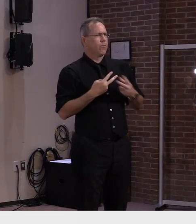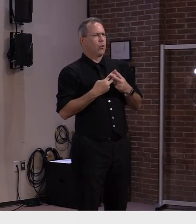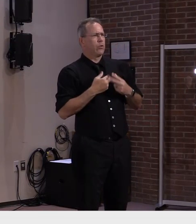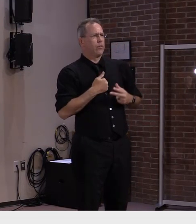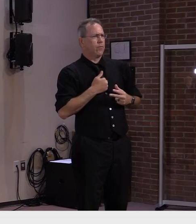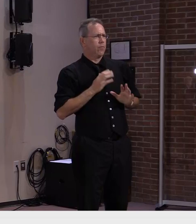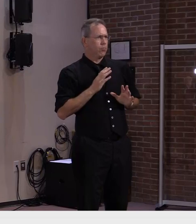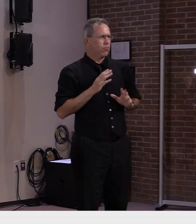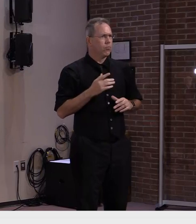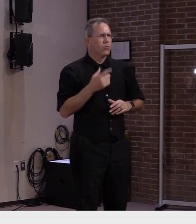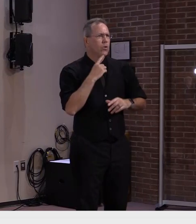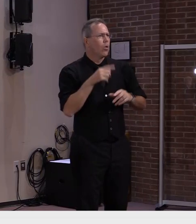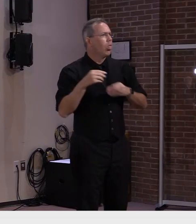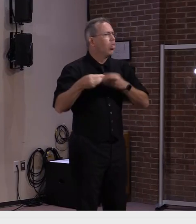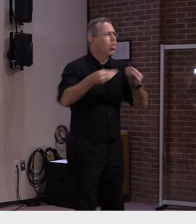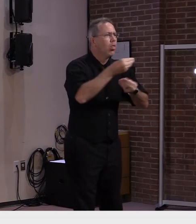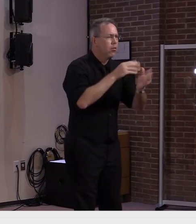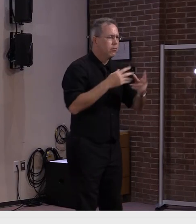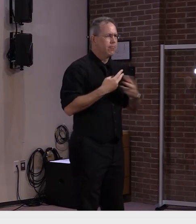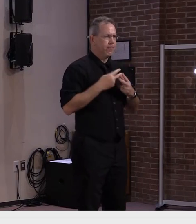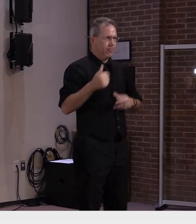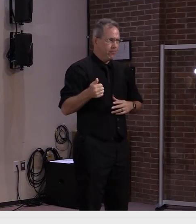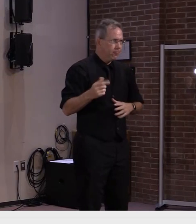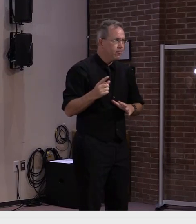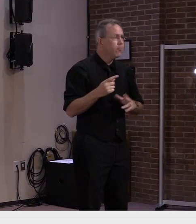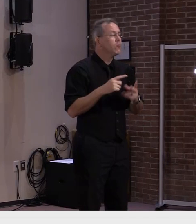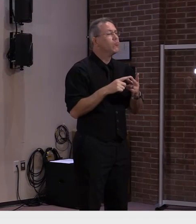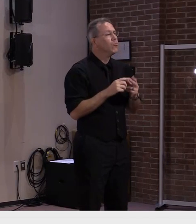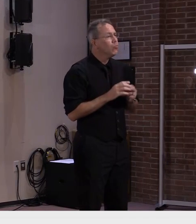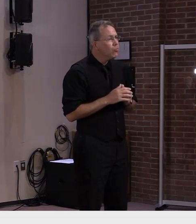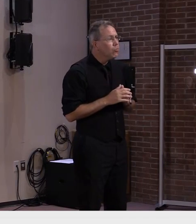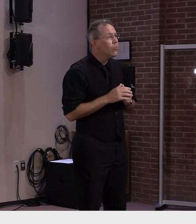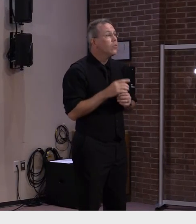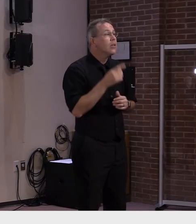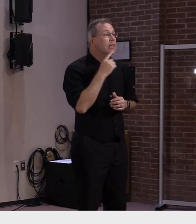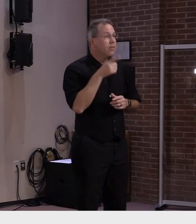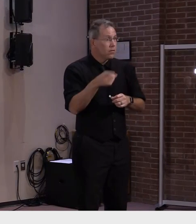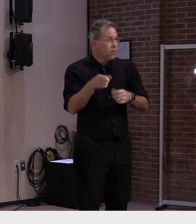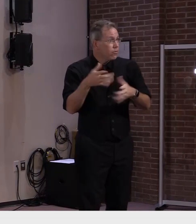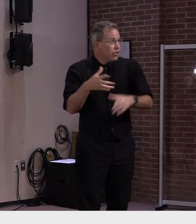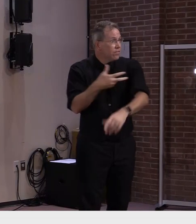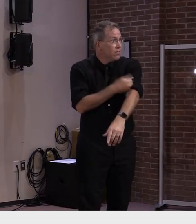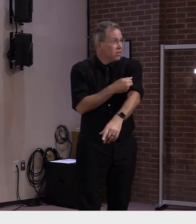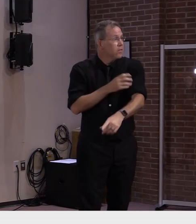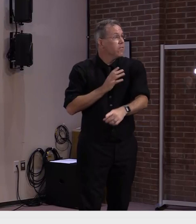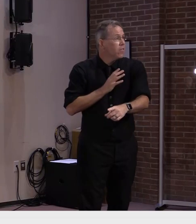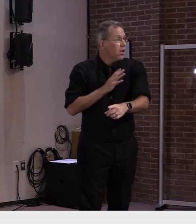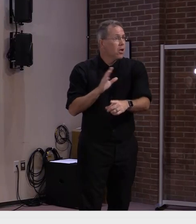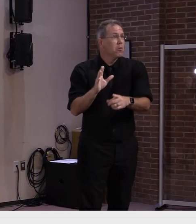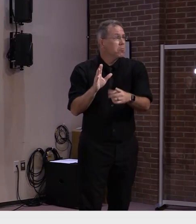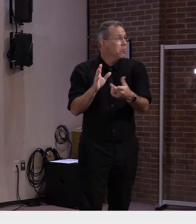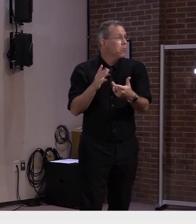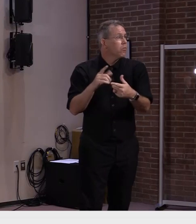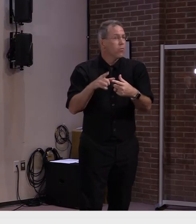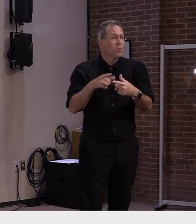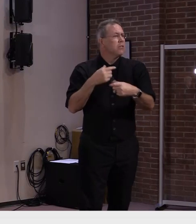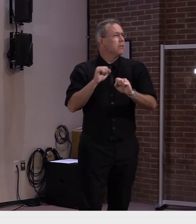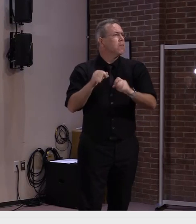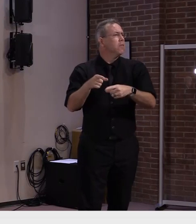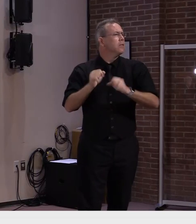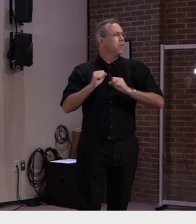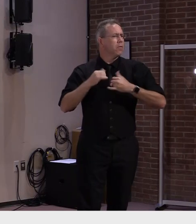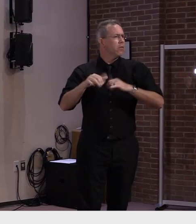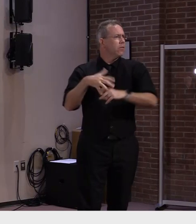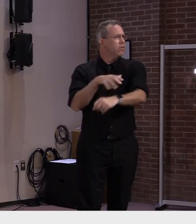a known exposure to someone that is suspected or confirmed to have covid 19 you are protected if you do not have